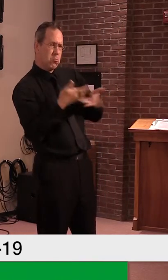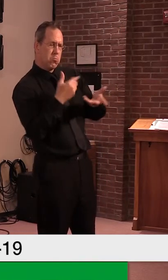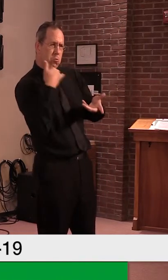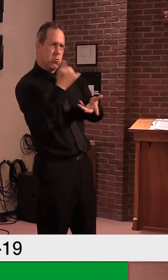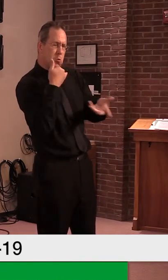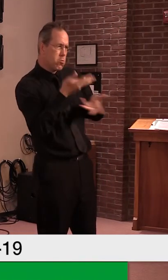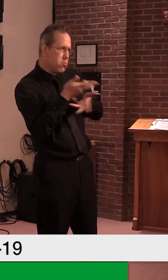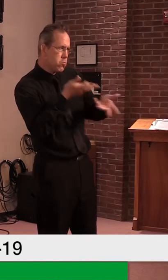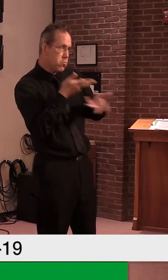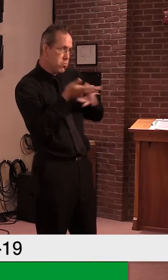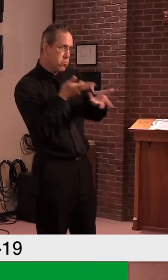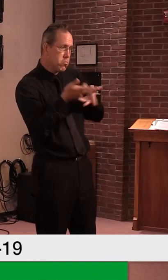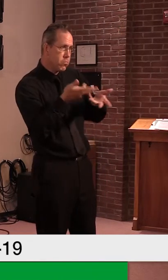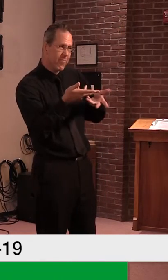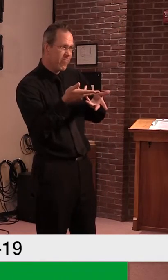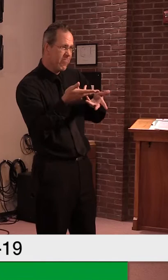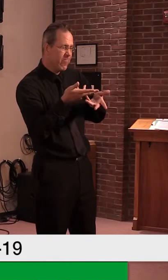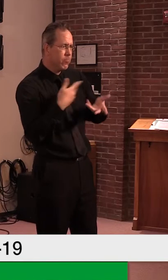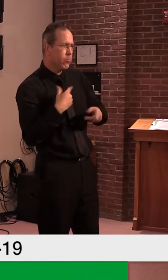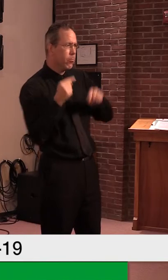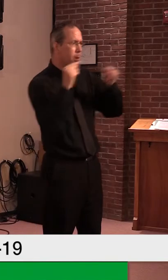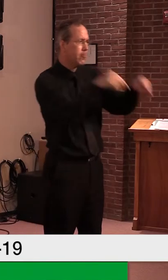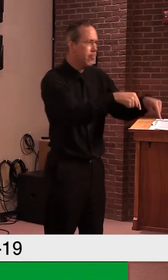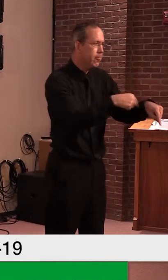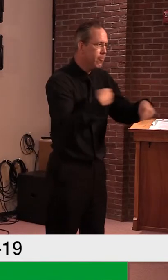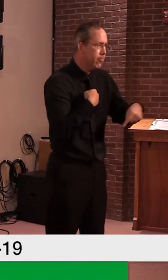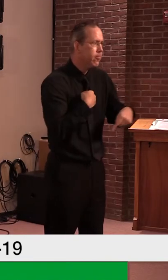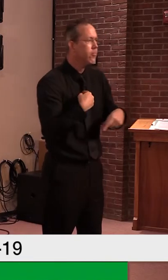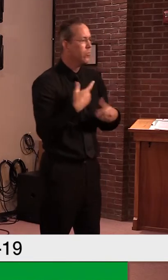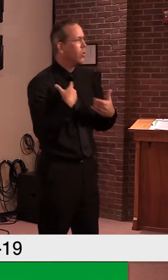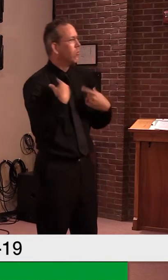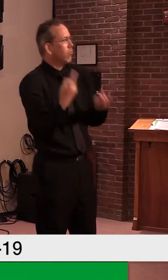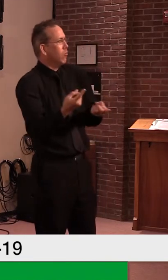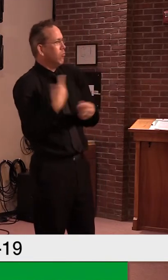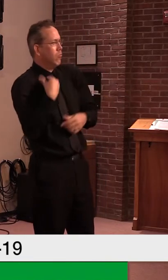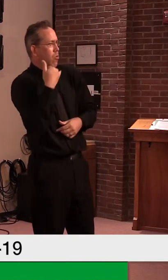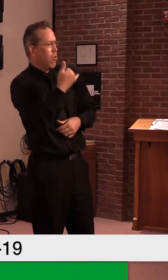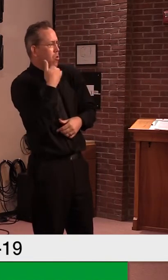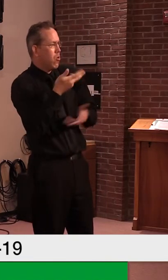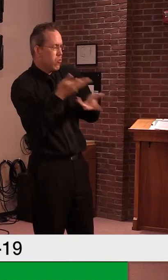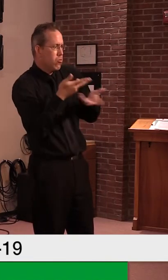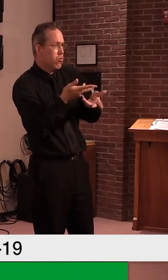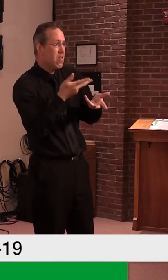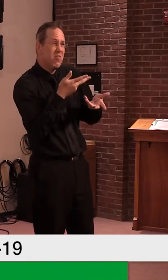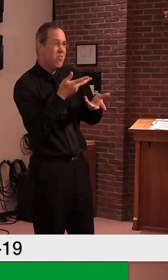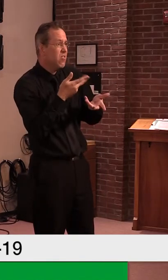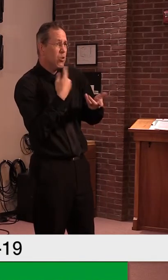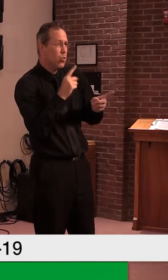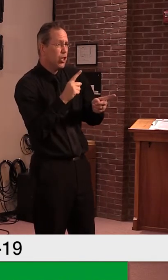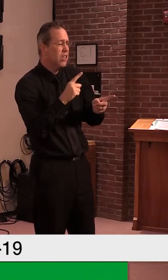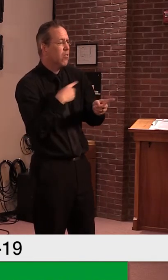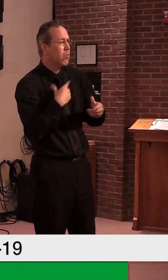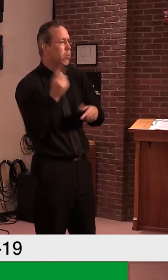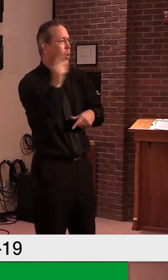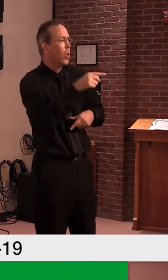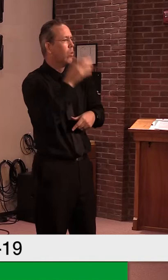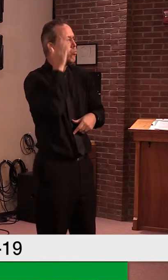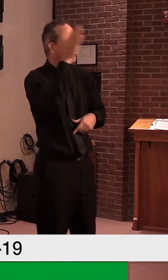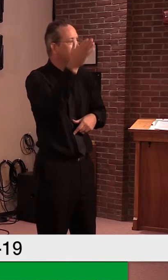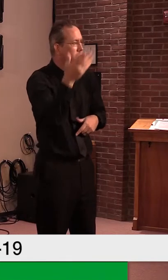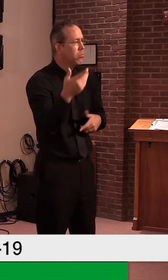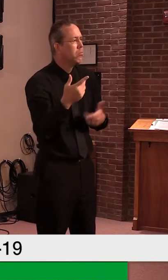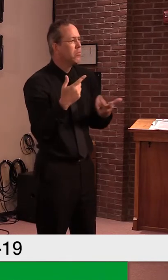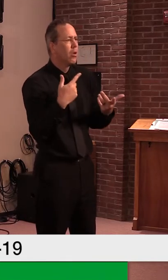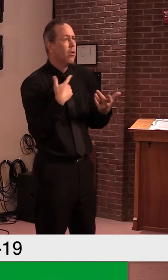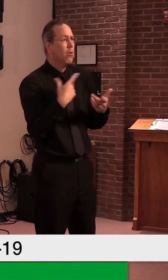implemented as, as we move down, um, the road here. So we're looking at all options, uh, in terms of what we're